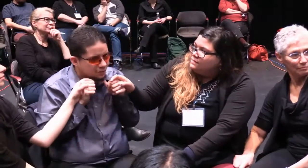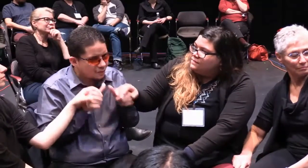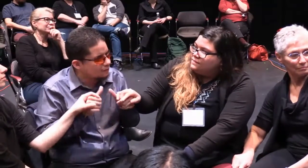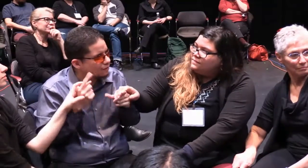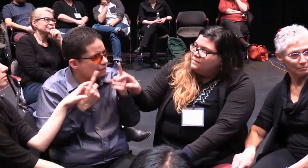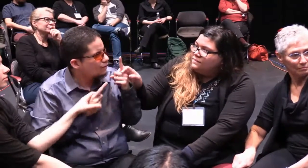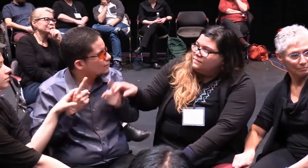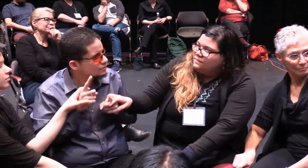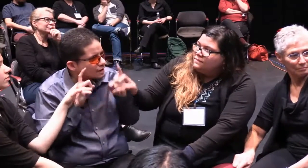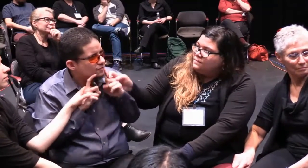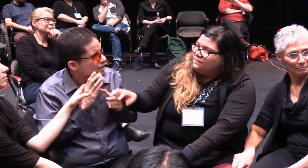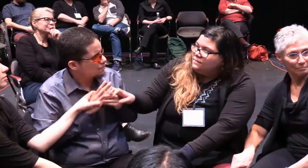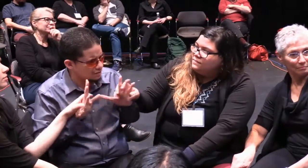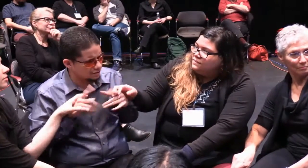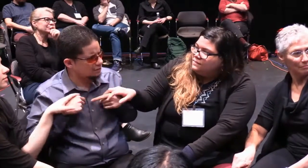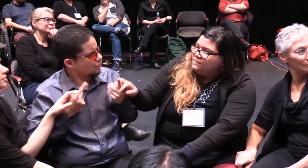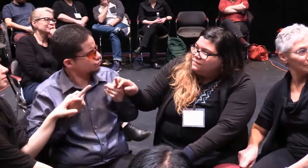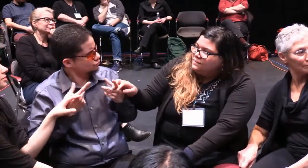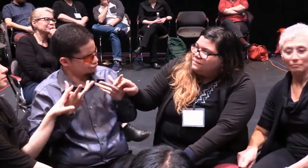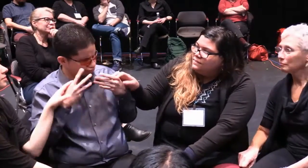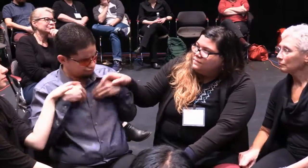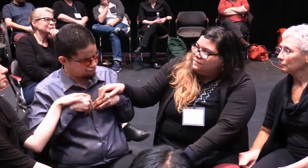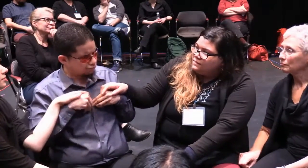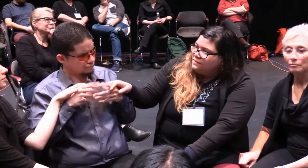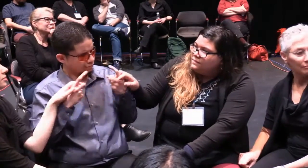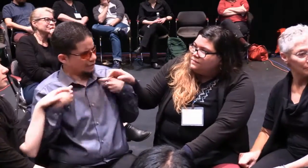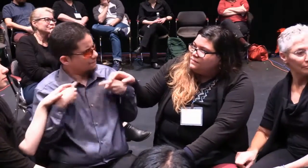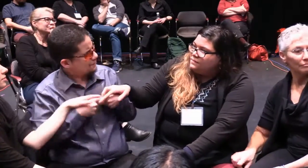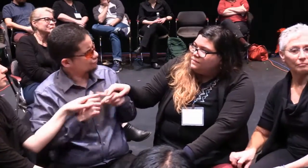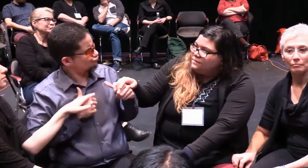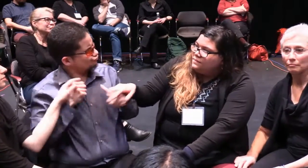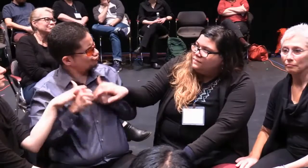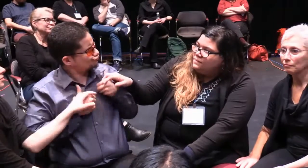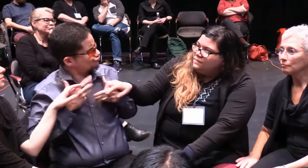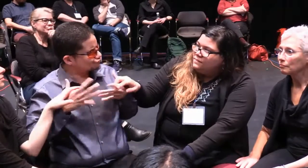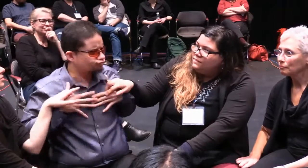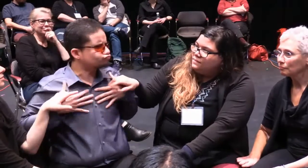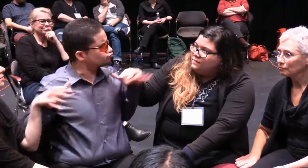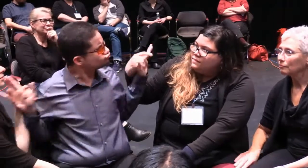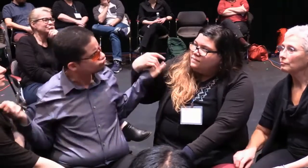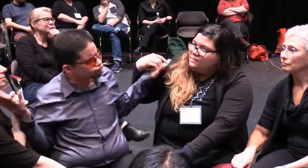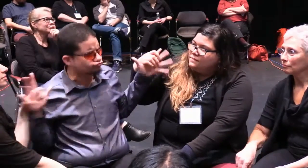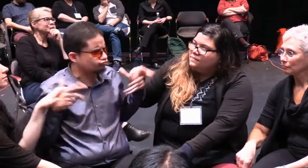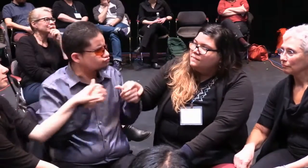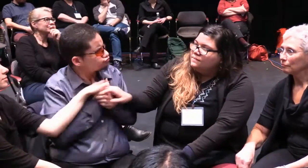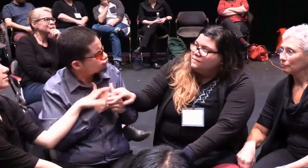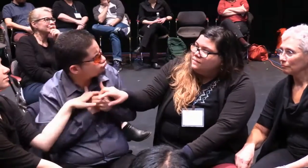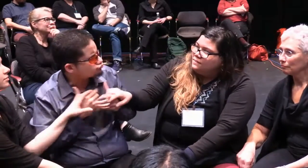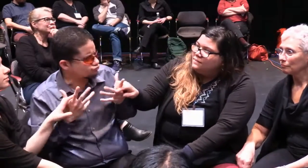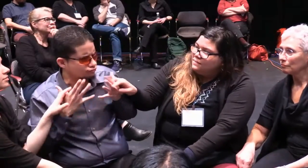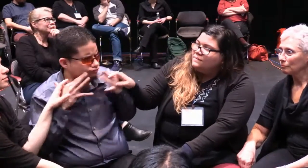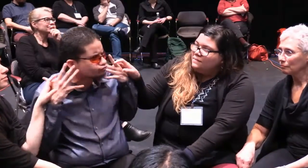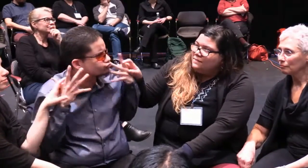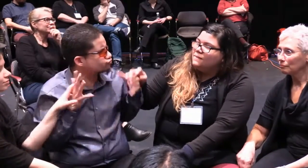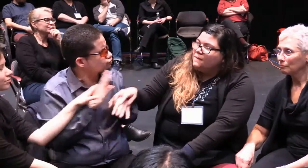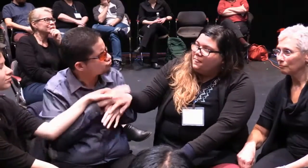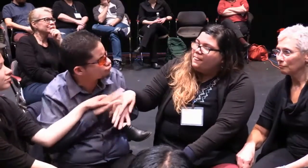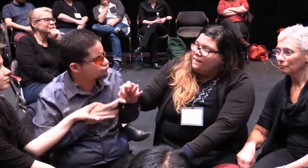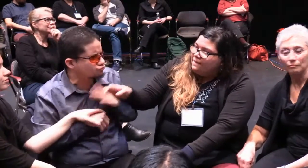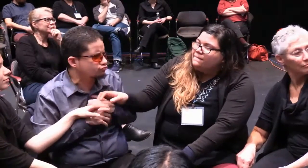But I've to think about sexual harassment because I communicate by touch and I'm comfortable with touch and, you know, that's